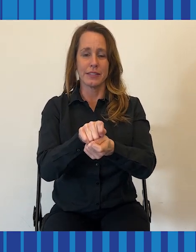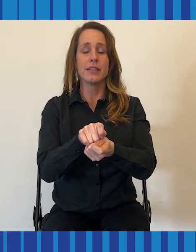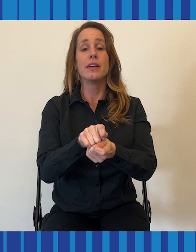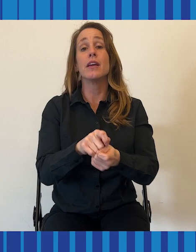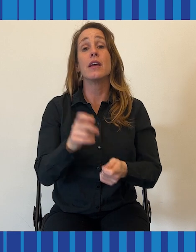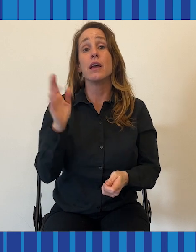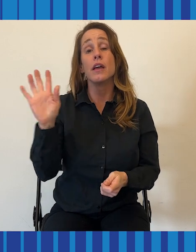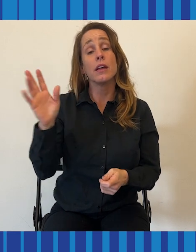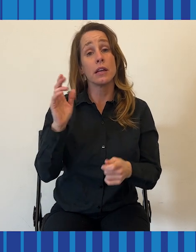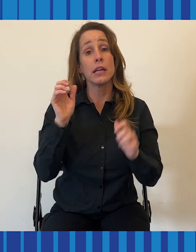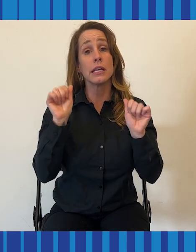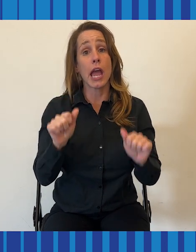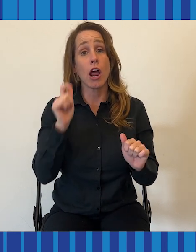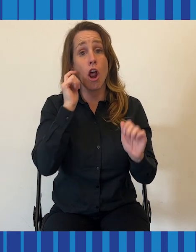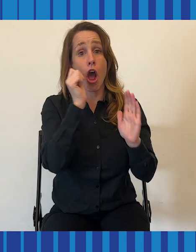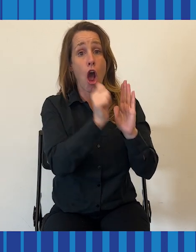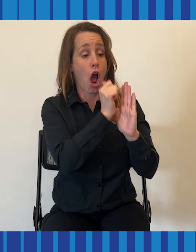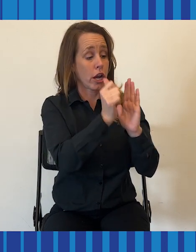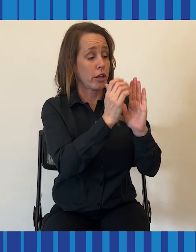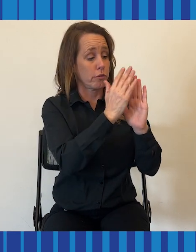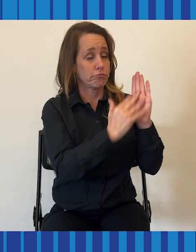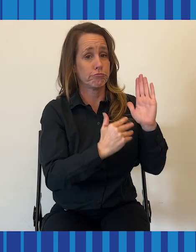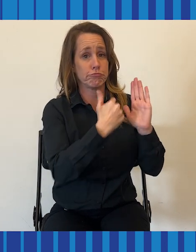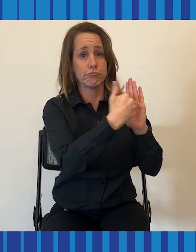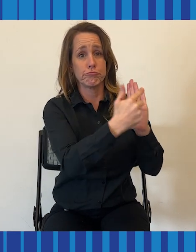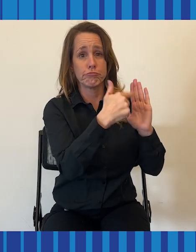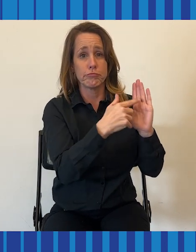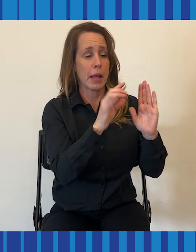their measurements present to be exactly the same.